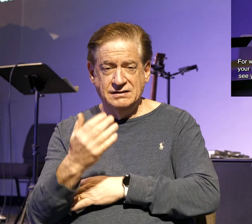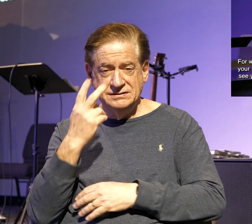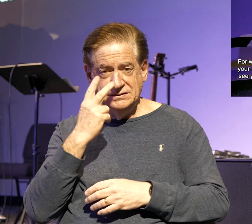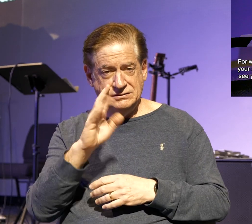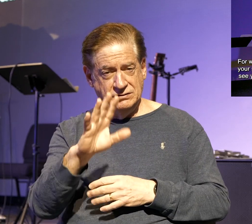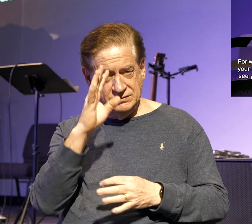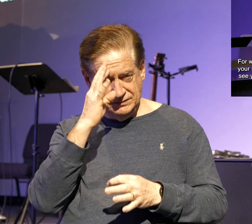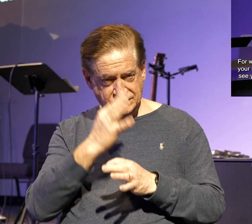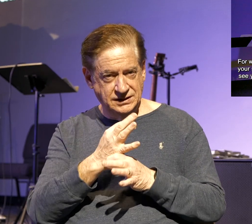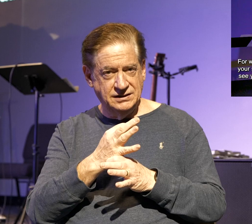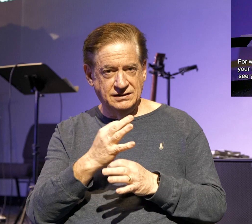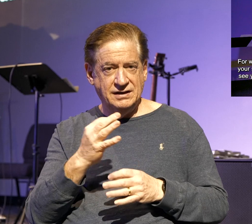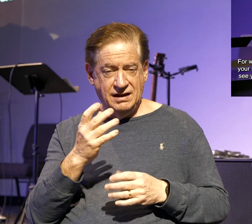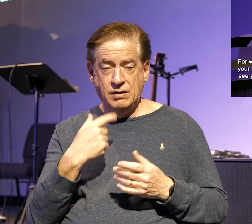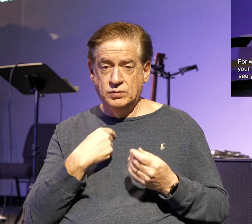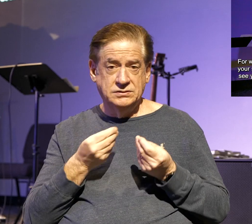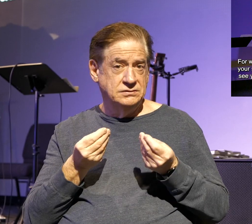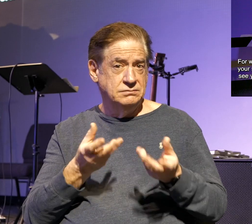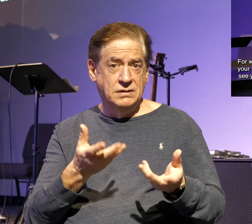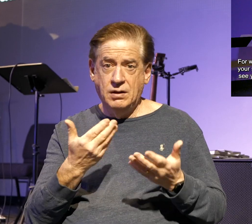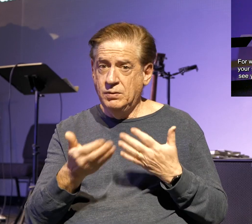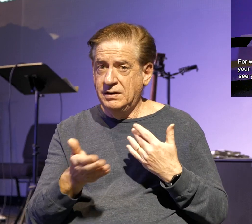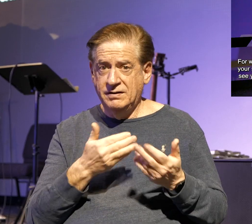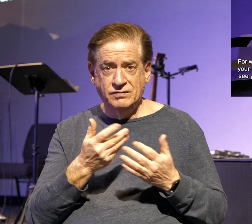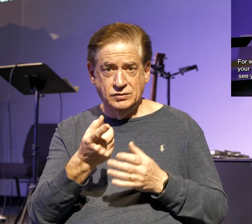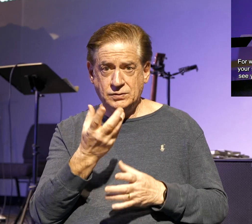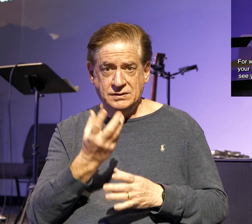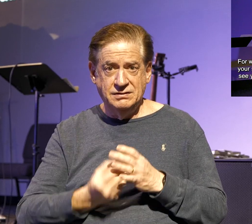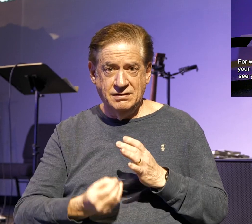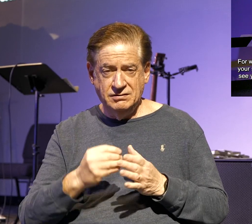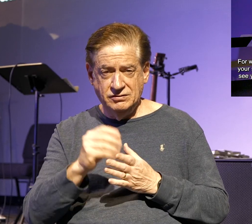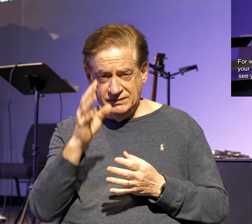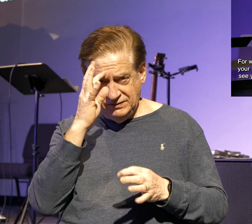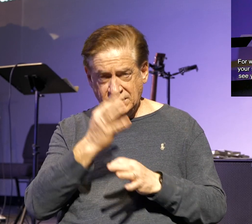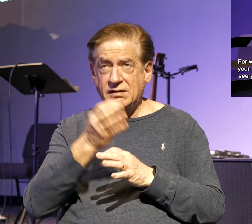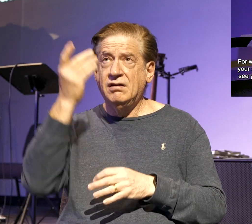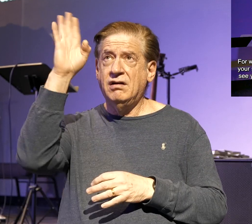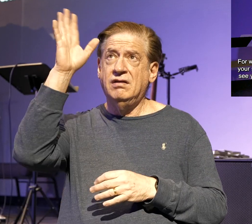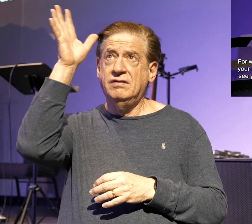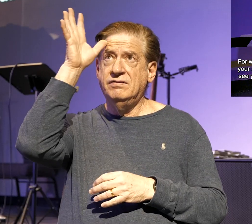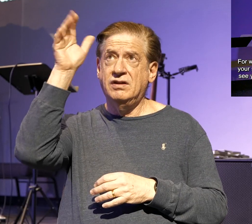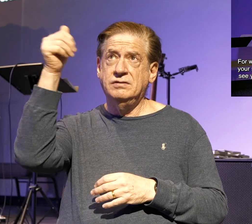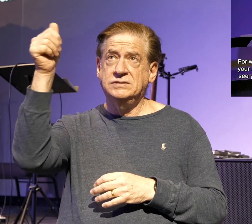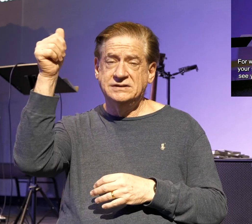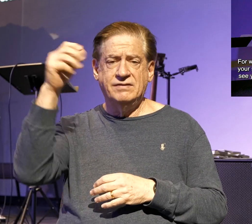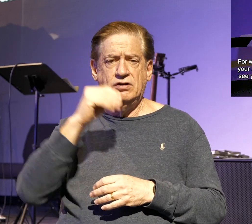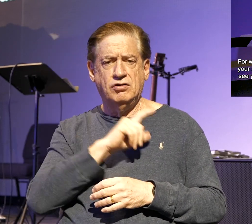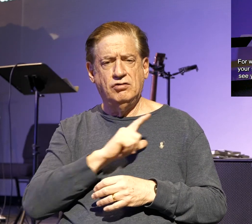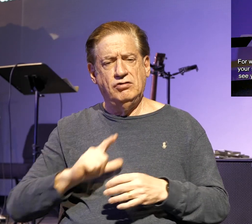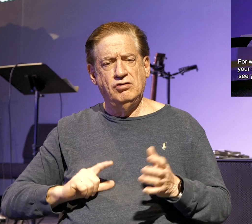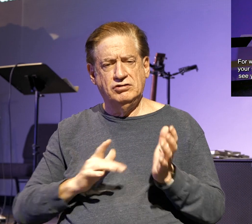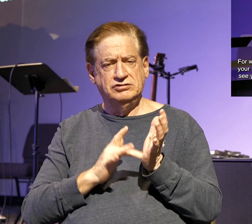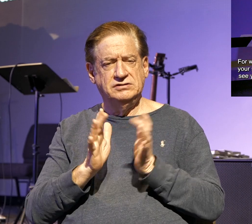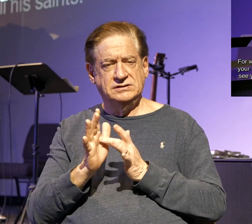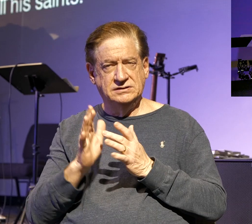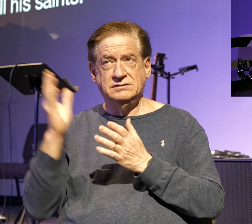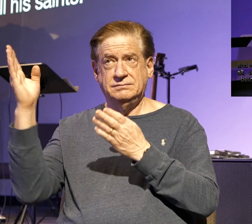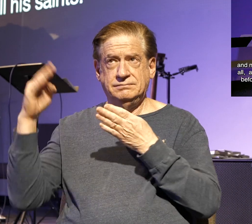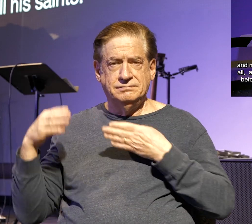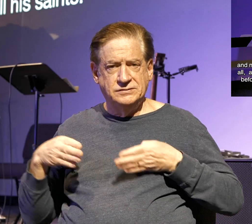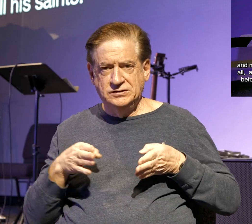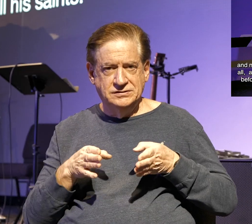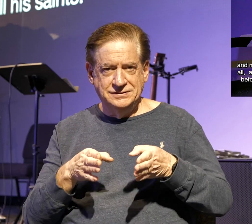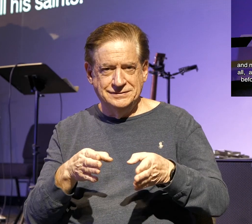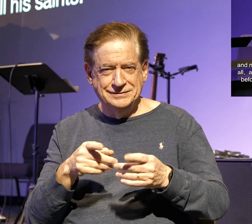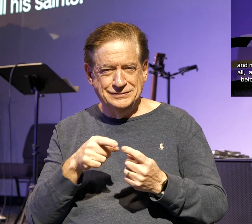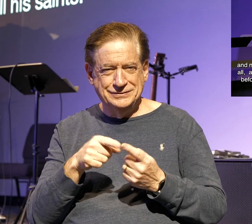supply what is lacking in your faith. Now may our God and Father himself and our Lord Jesus direct our way to you, and